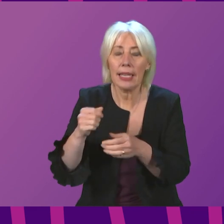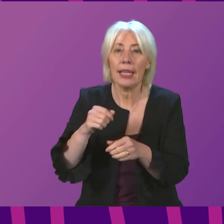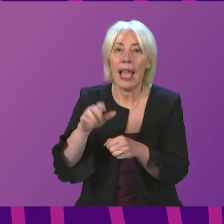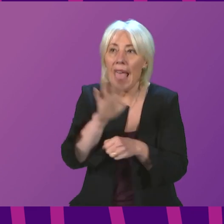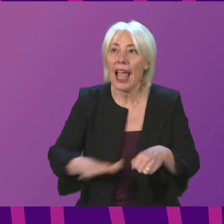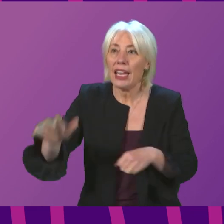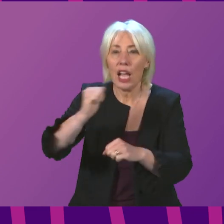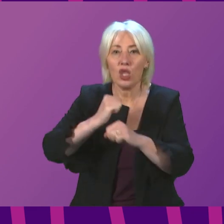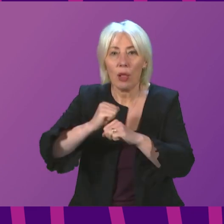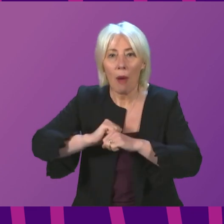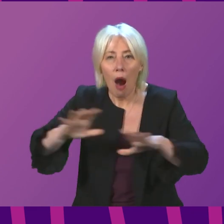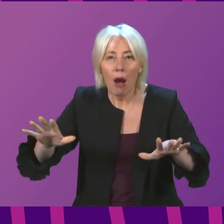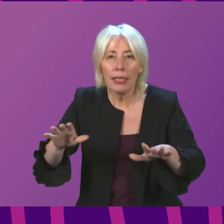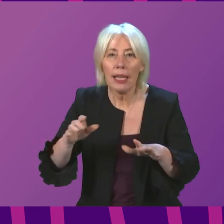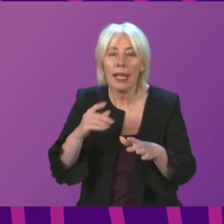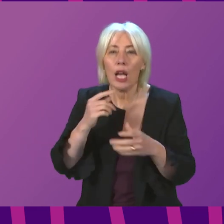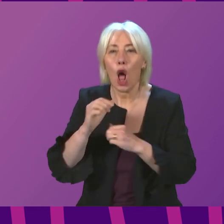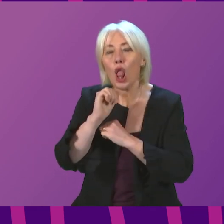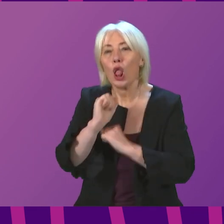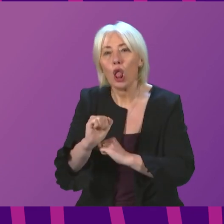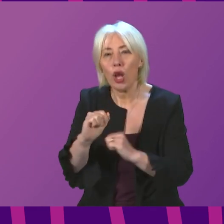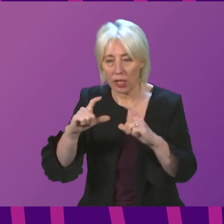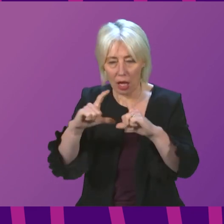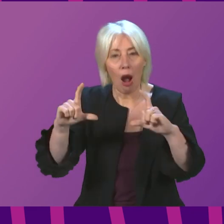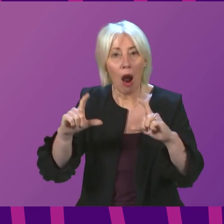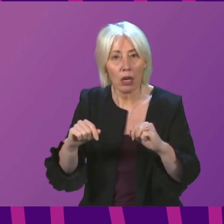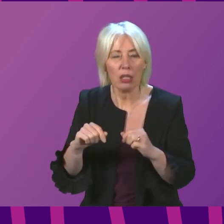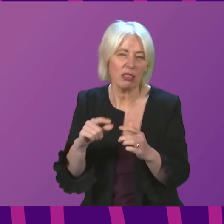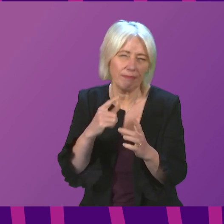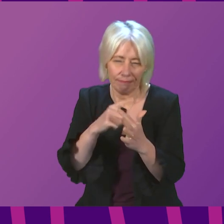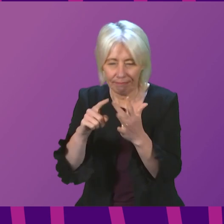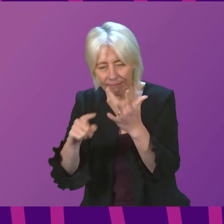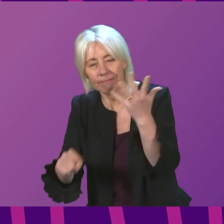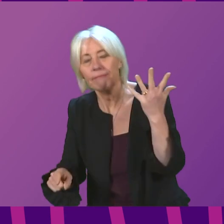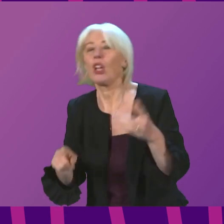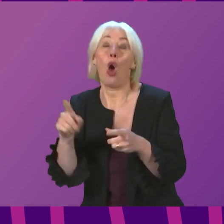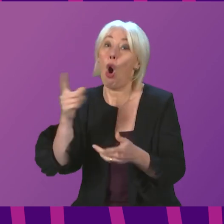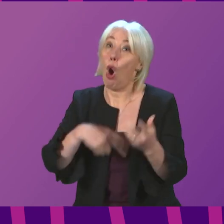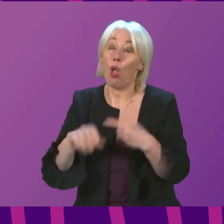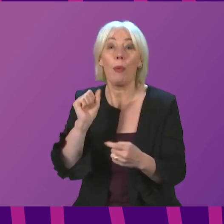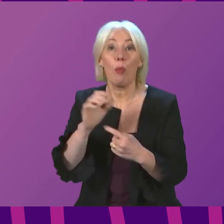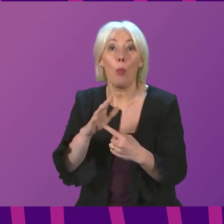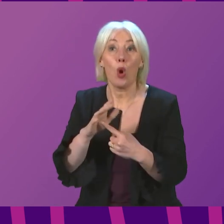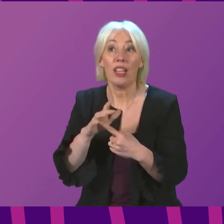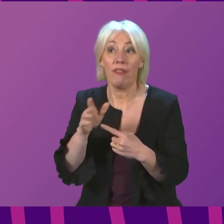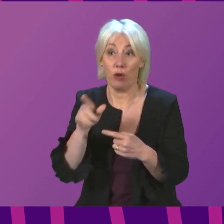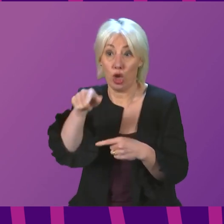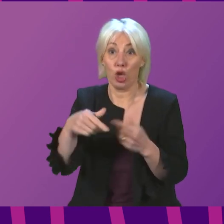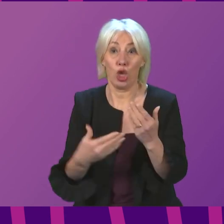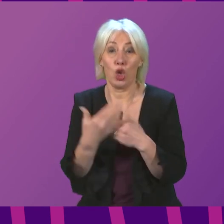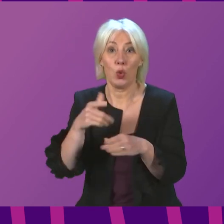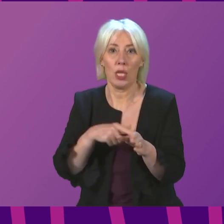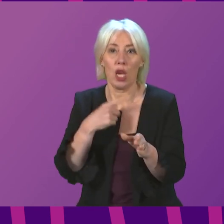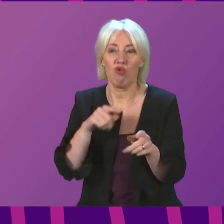campaign and a loyalty card scheme. All of these things will be really important as we go into the new year and try to promote the